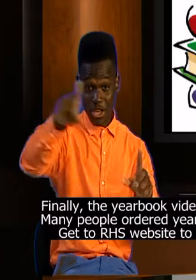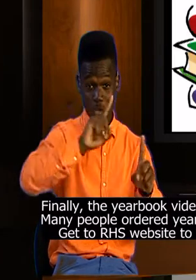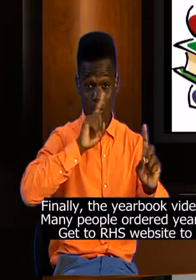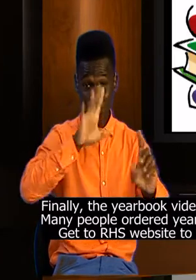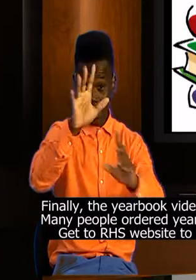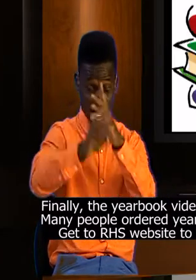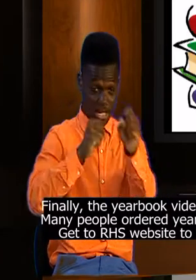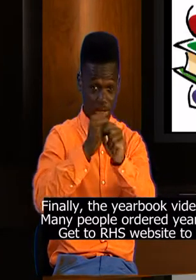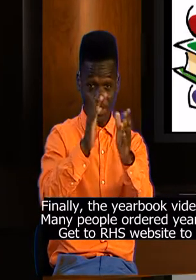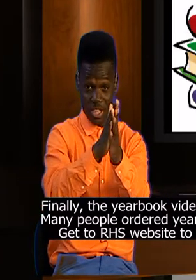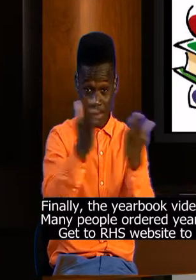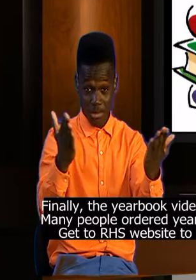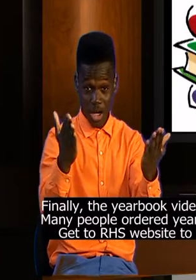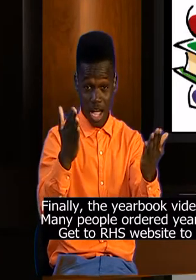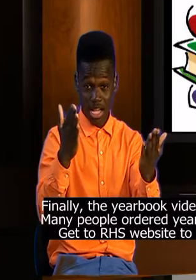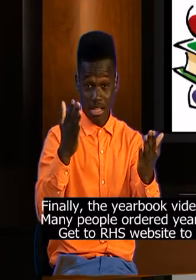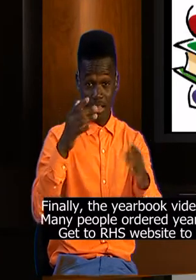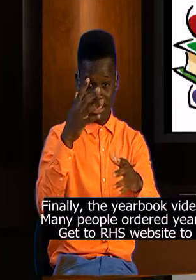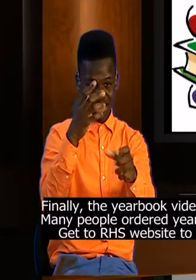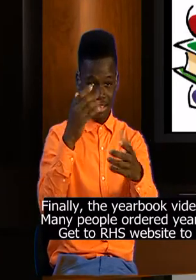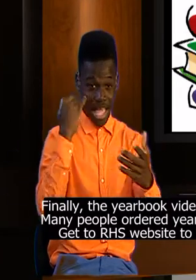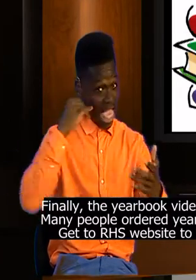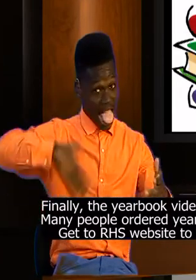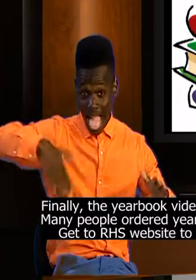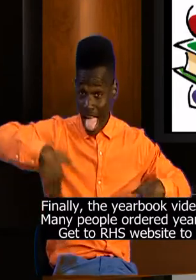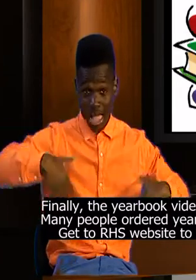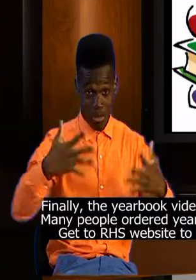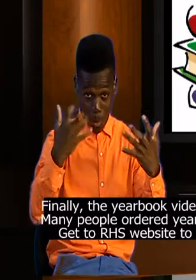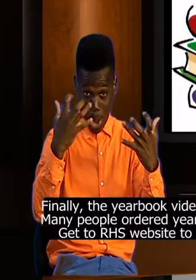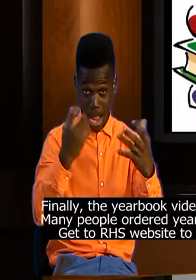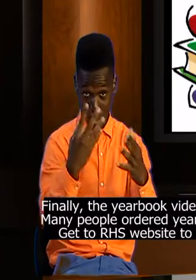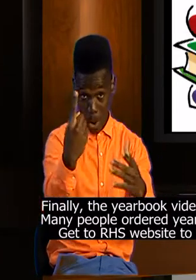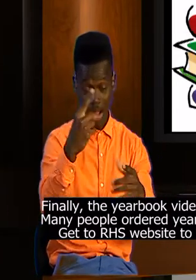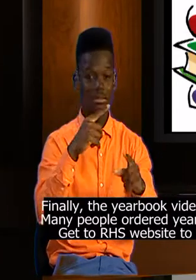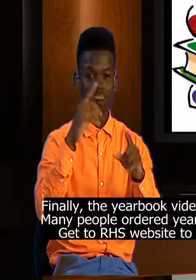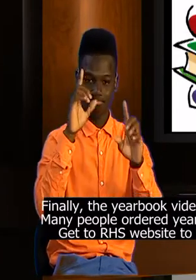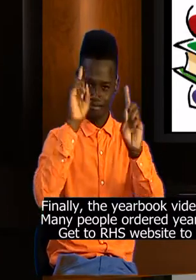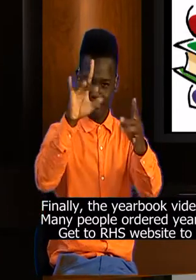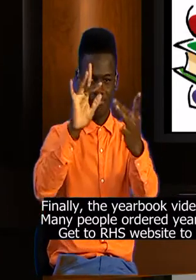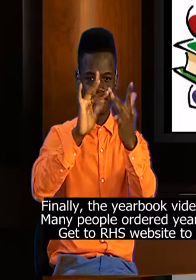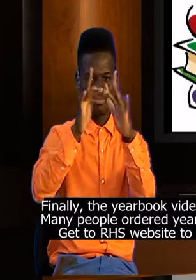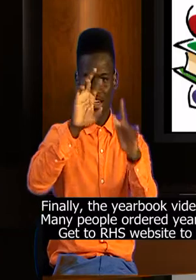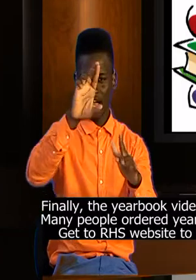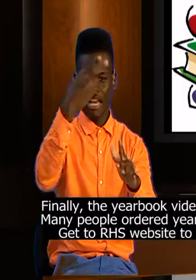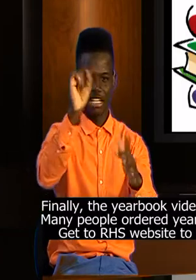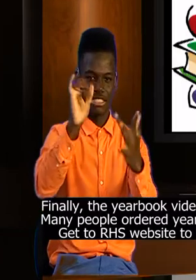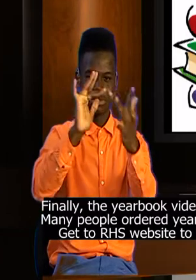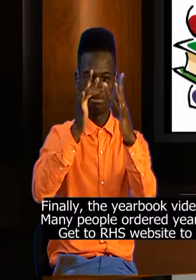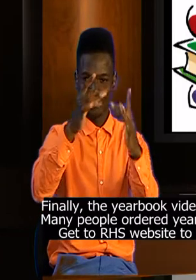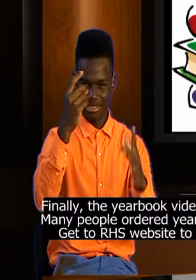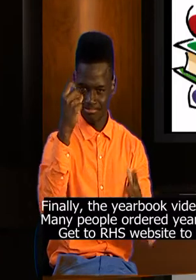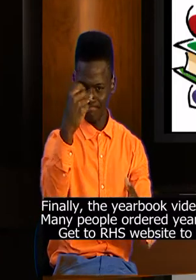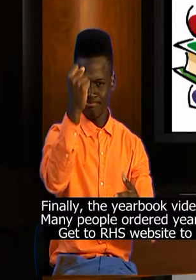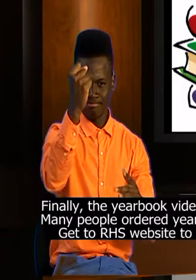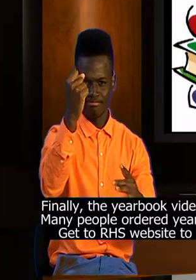Many of you guys out there ordered your yearbooks but if you haven't yet and you still want to order one go to the website for RHS